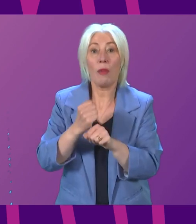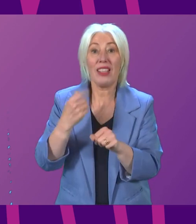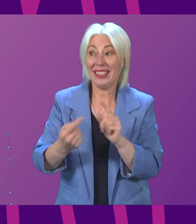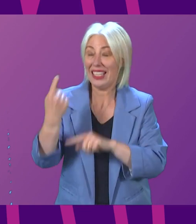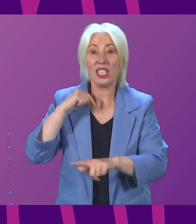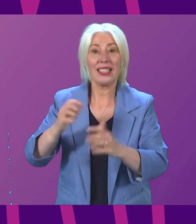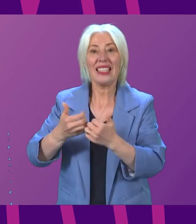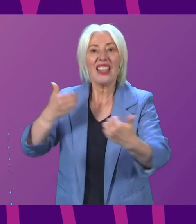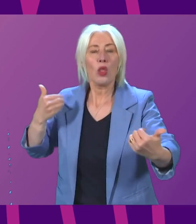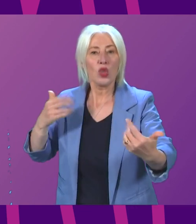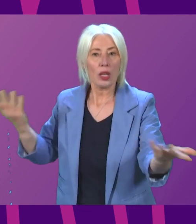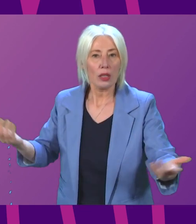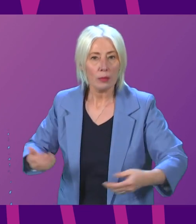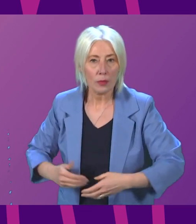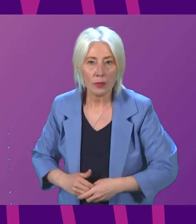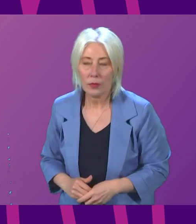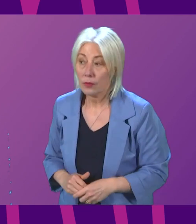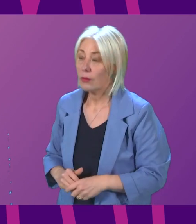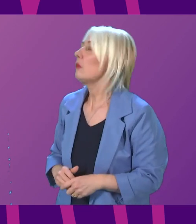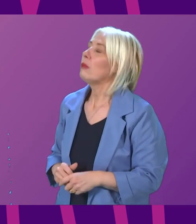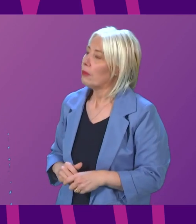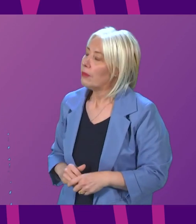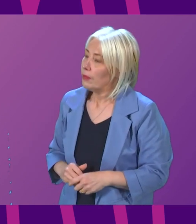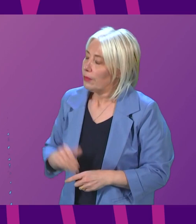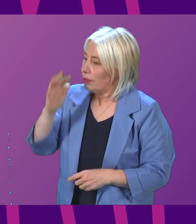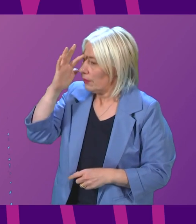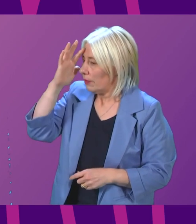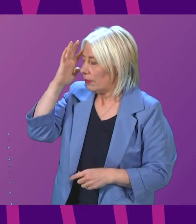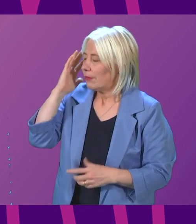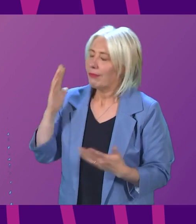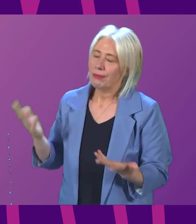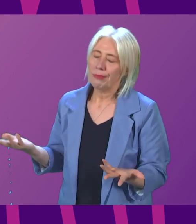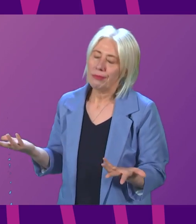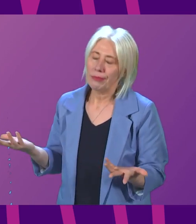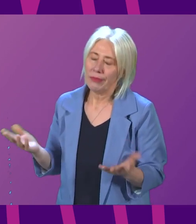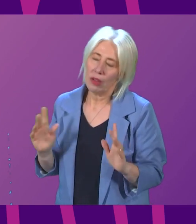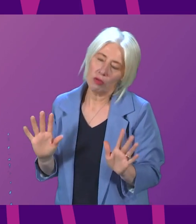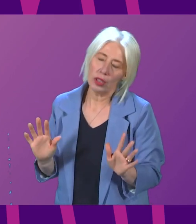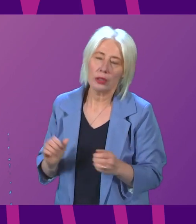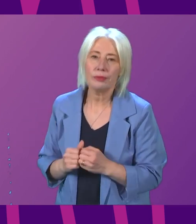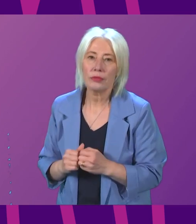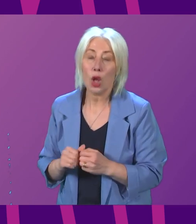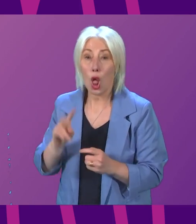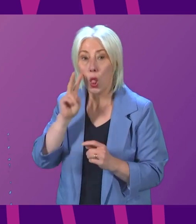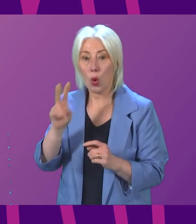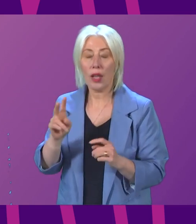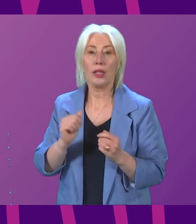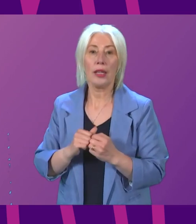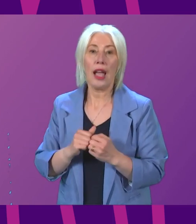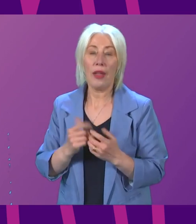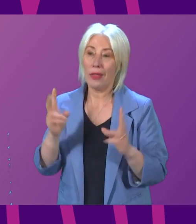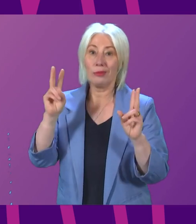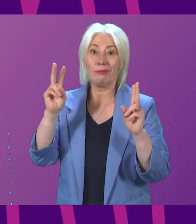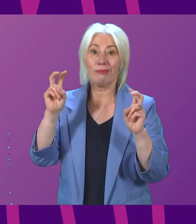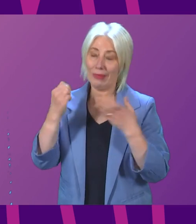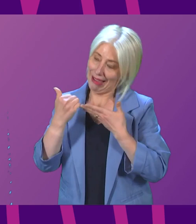First Minister, these issues in turn, presenting officer, let's firstly look at the help announced